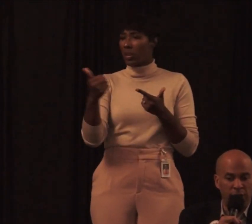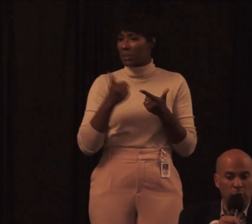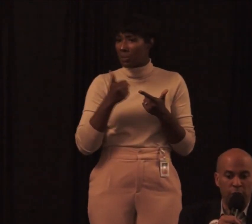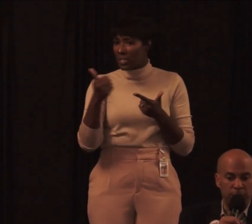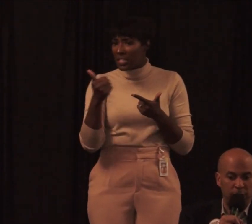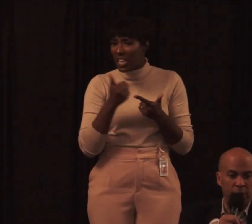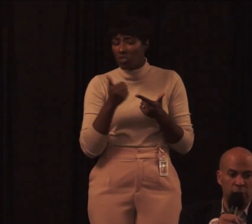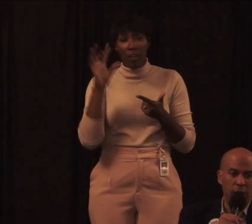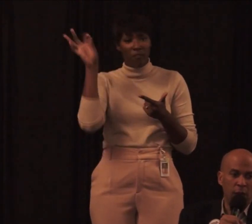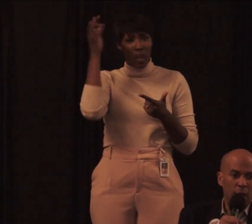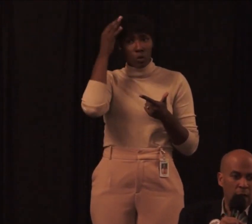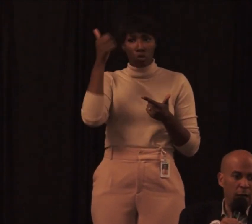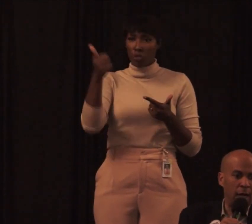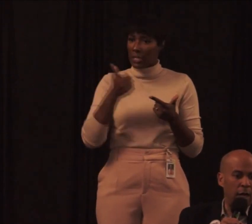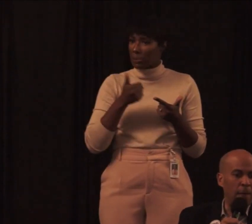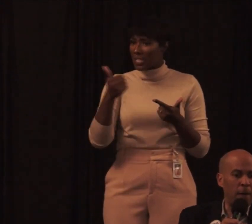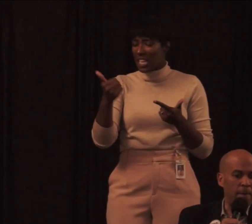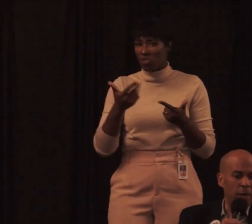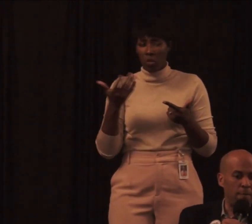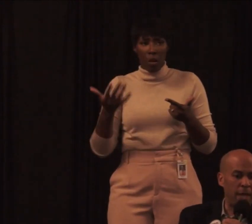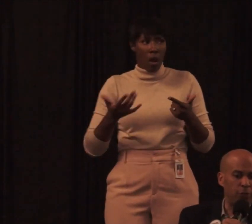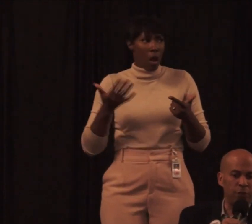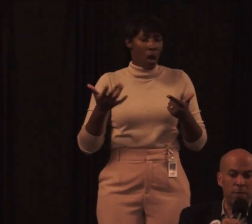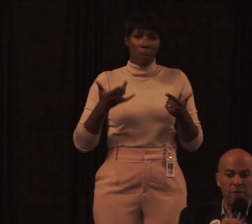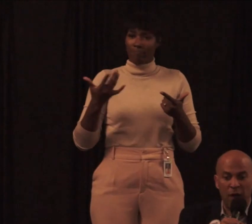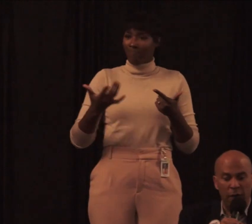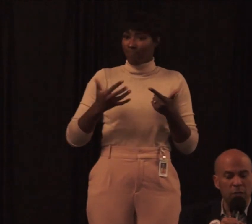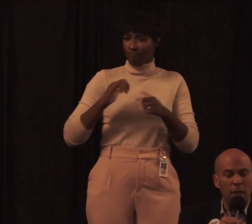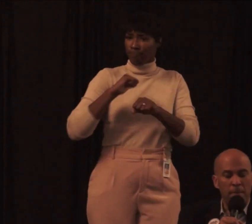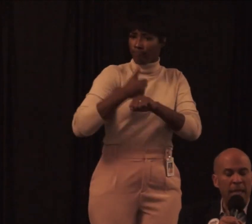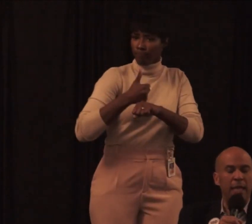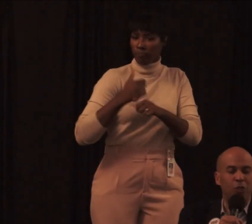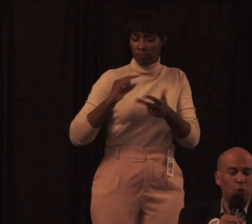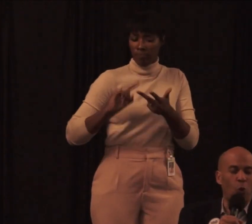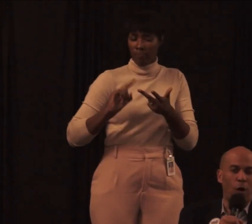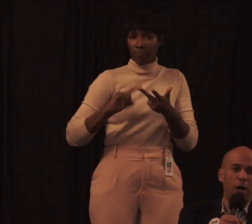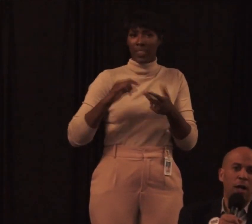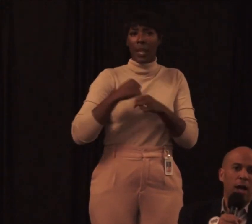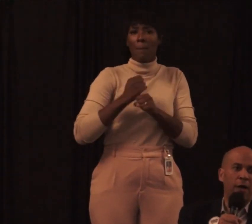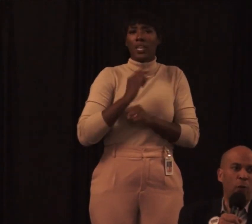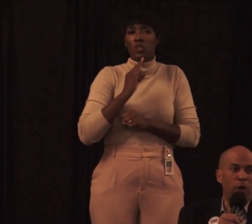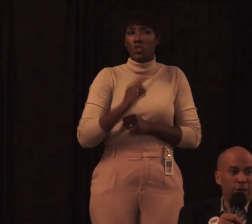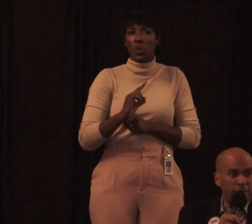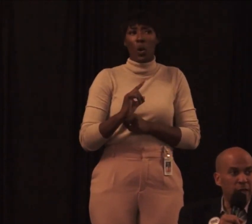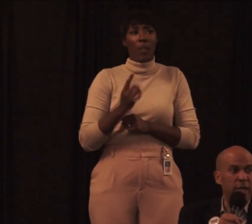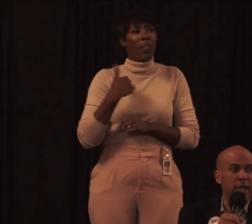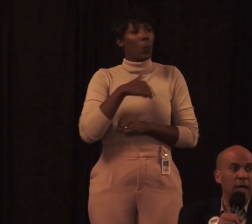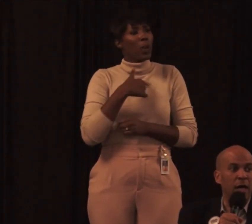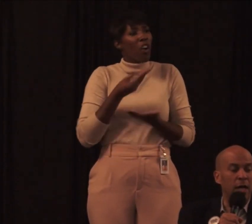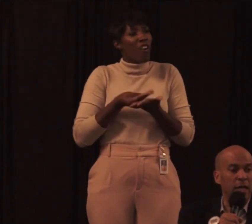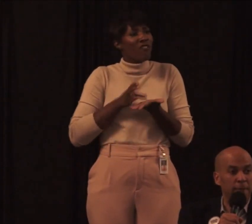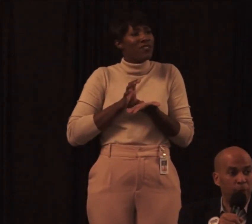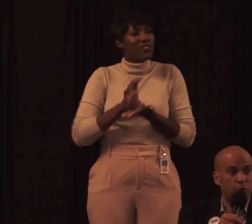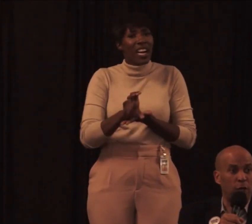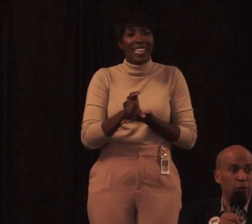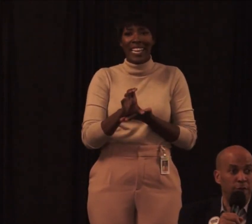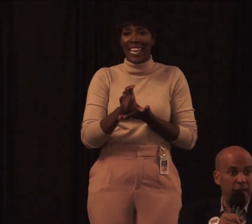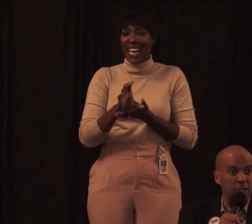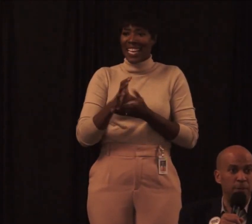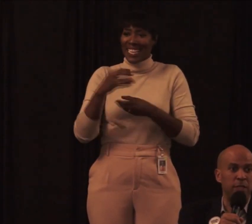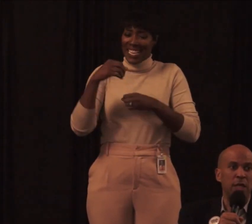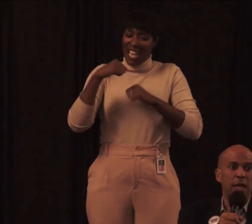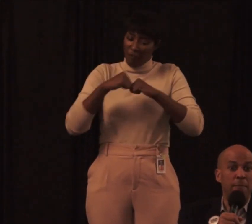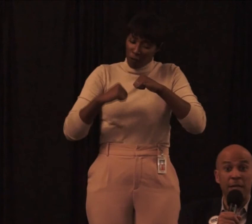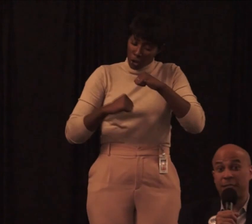federal transportation measures. It involves making sure that we are funding infrastructure